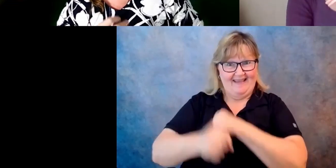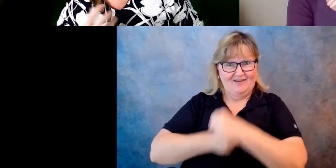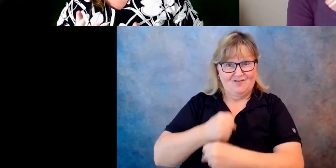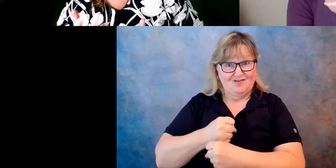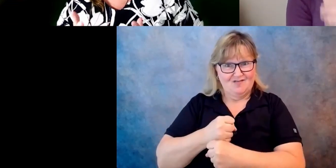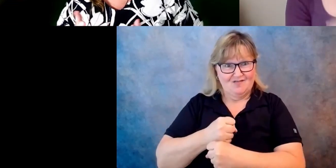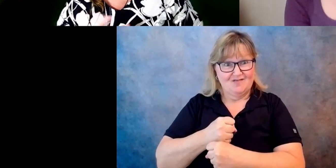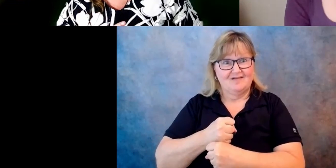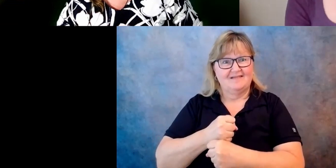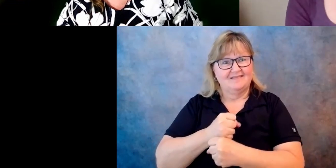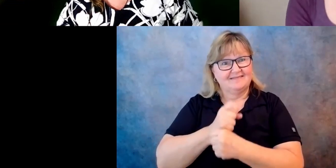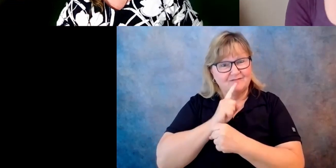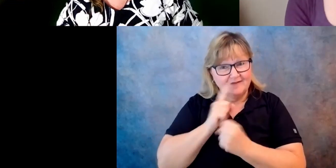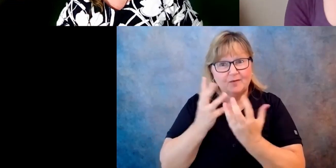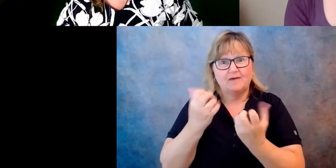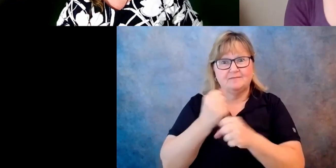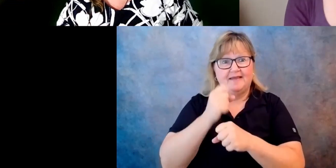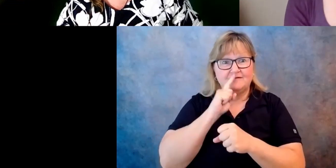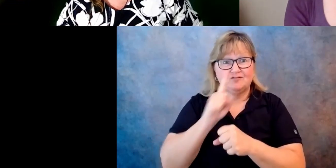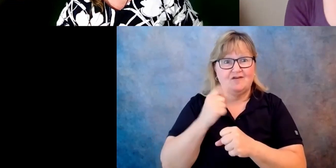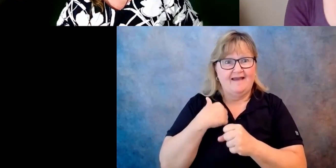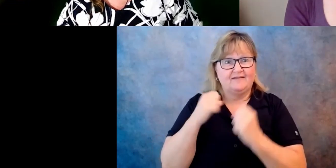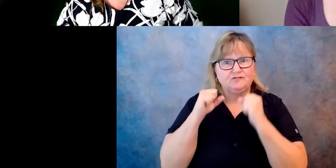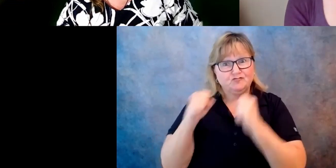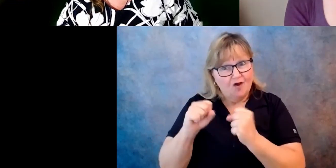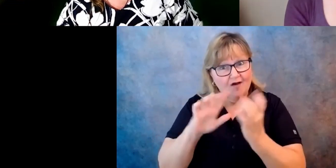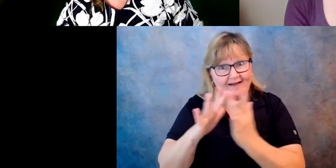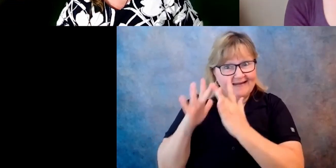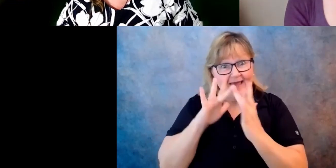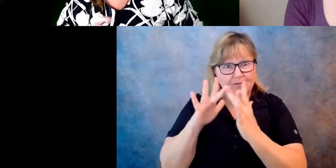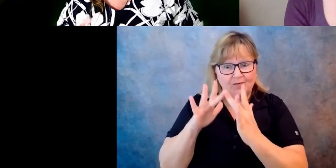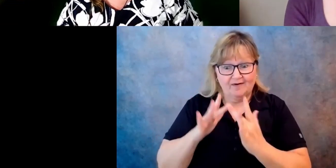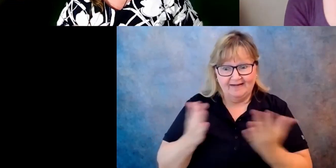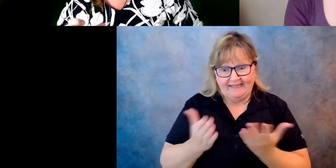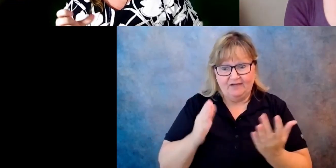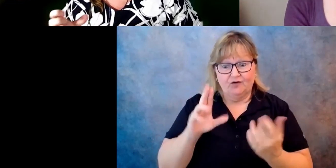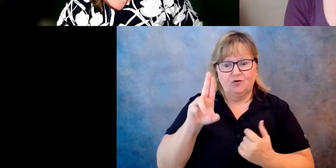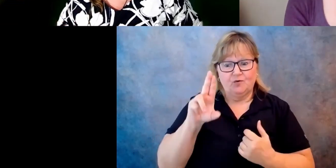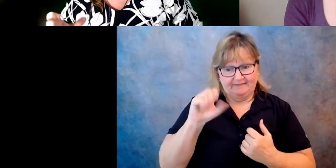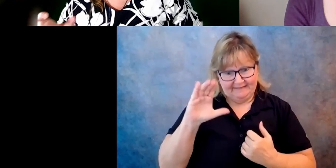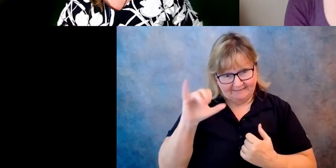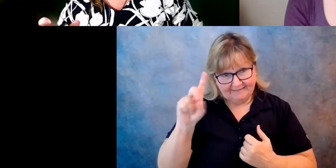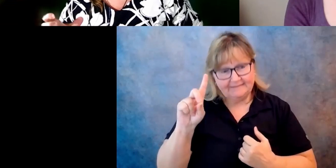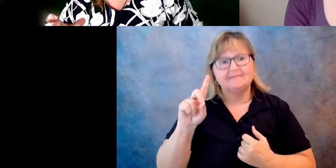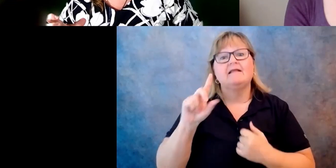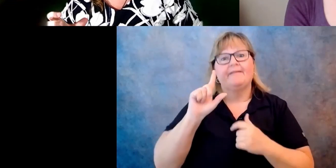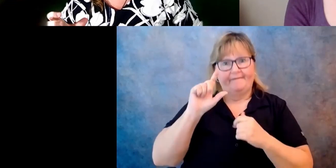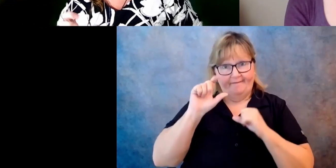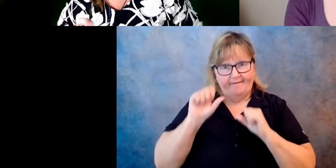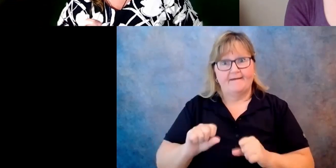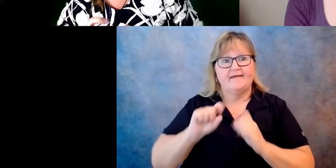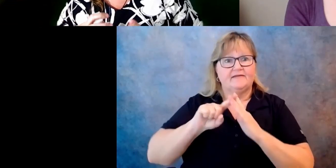really want to make sure that we have a strong network at USID so that we can start working towards,